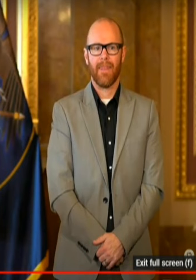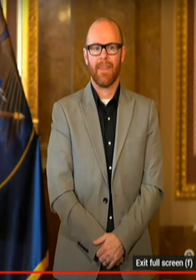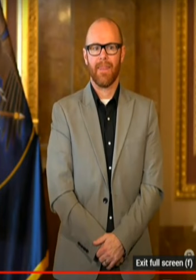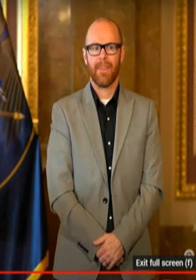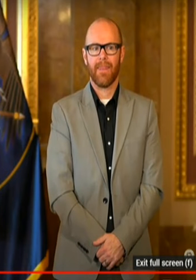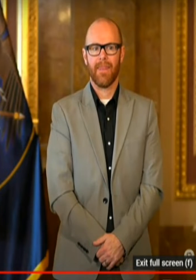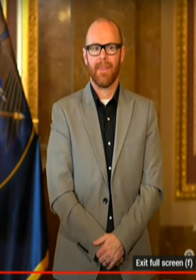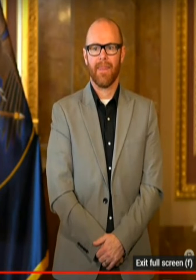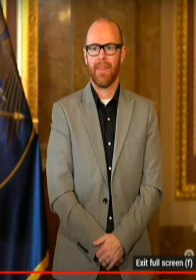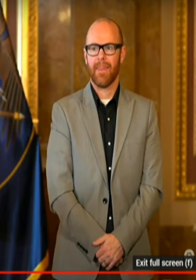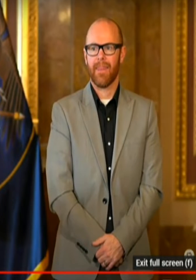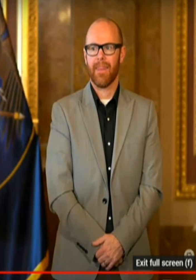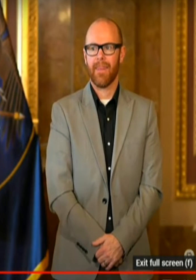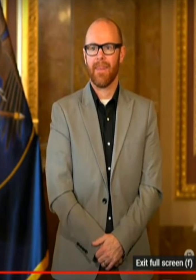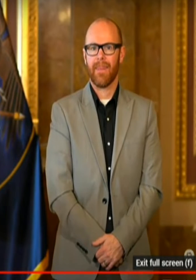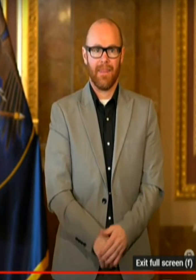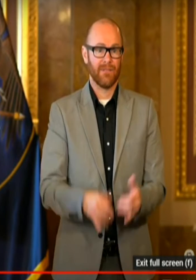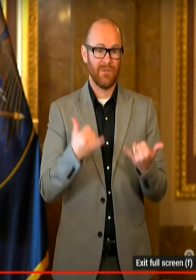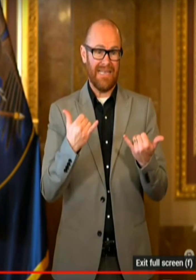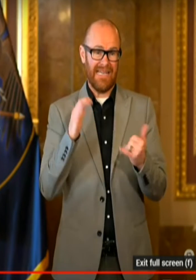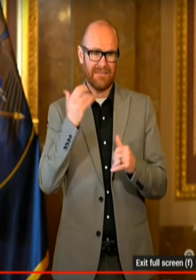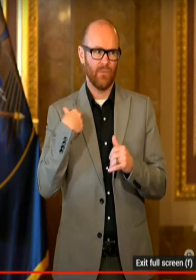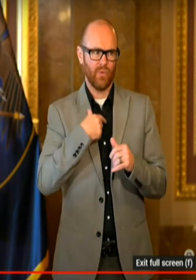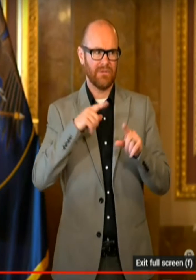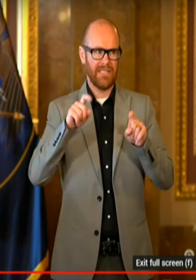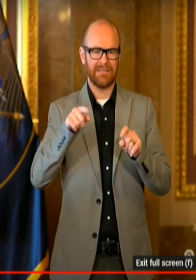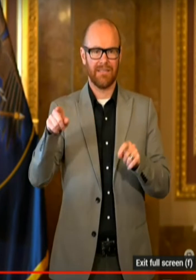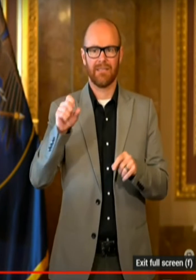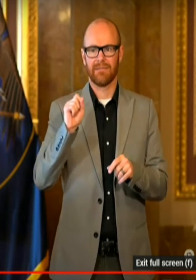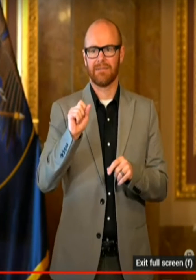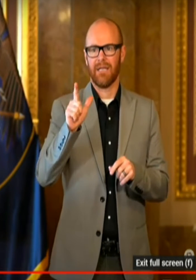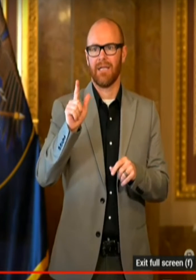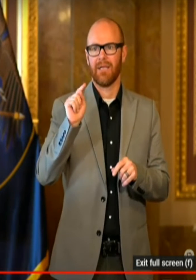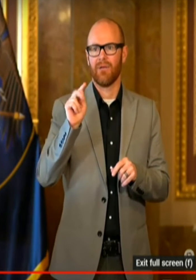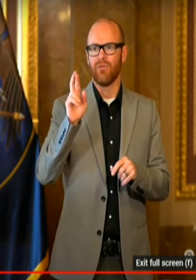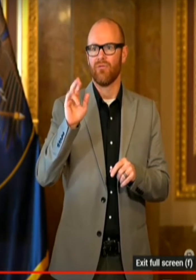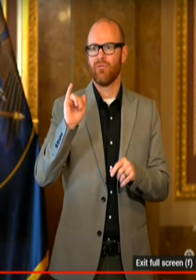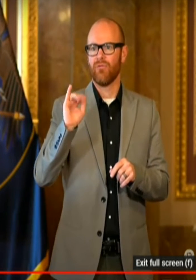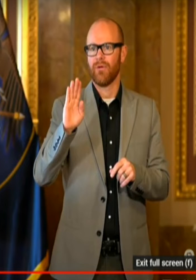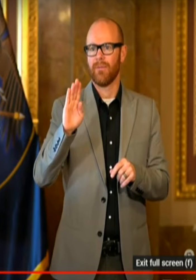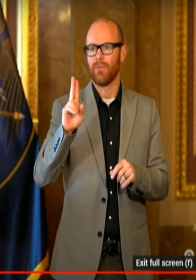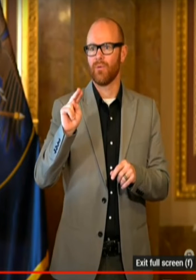Yeah, we're trying the Salt Lake Tribune. See if we can get this to work.